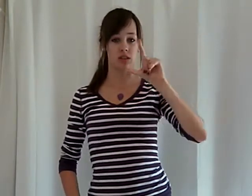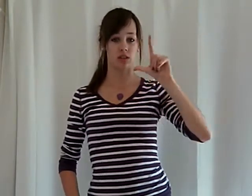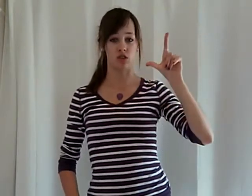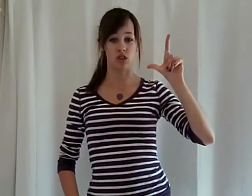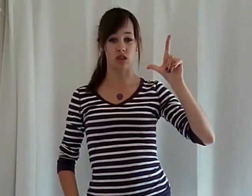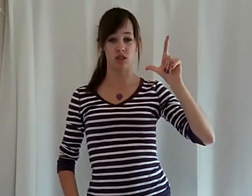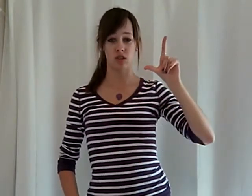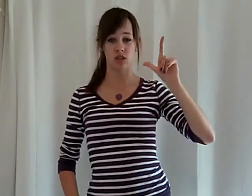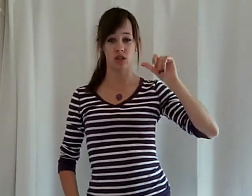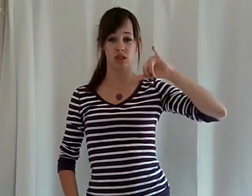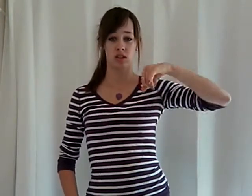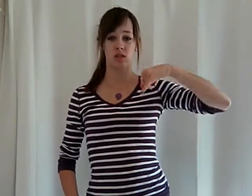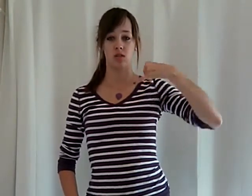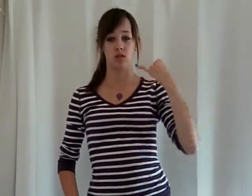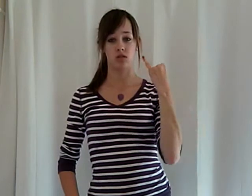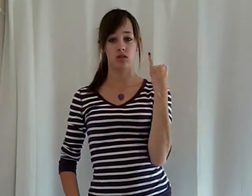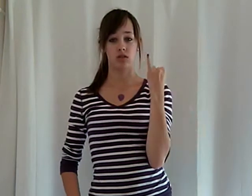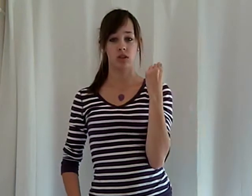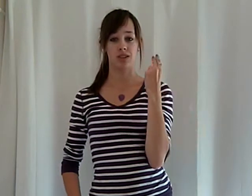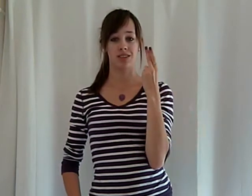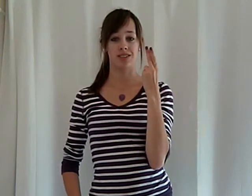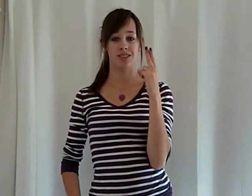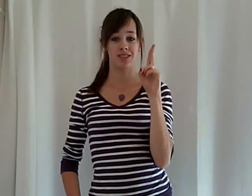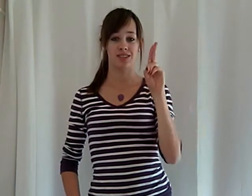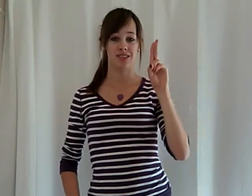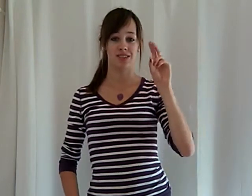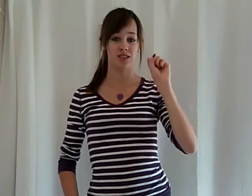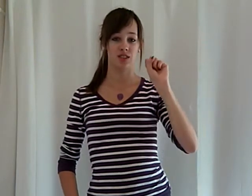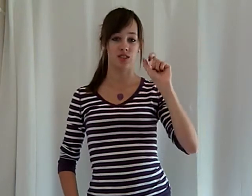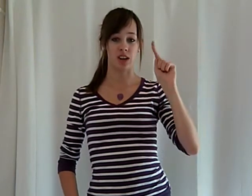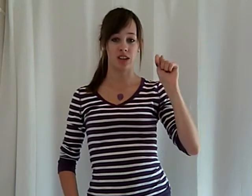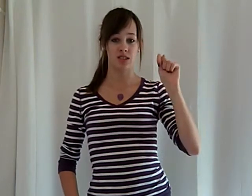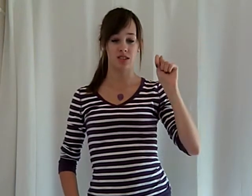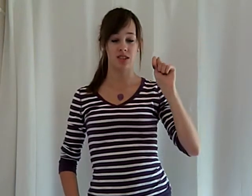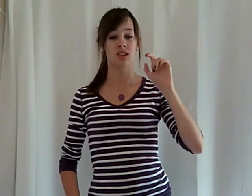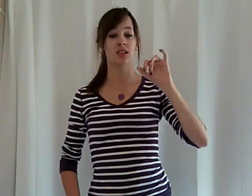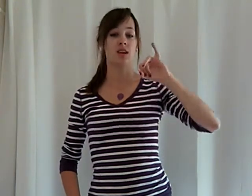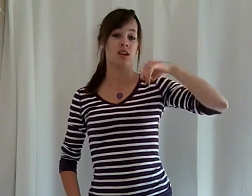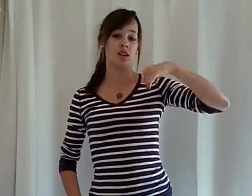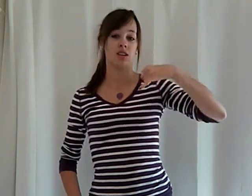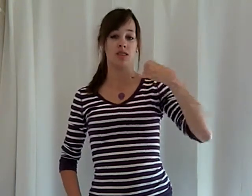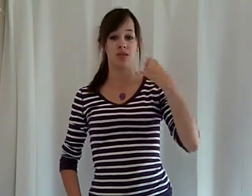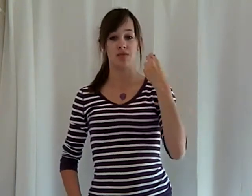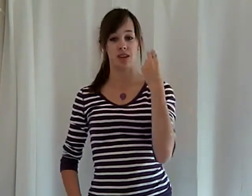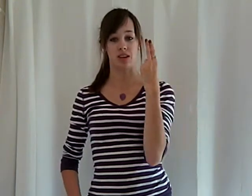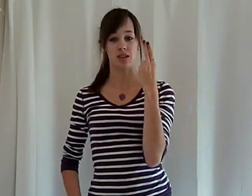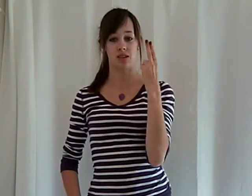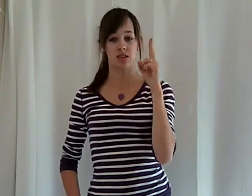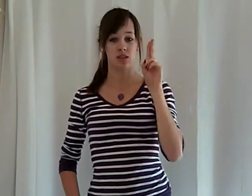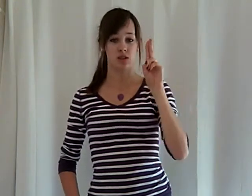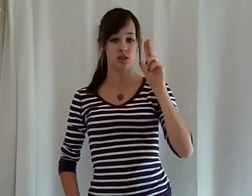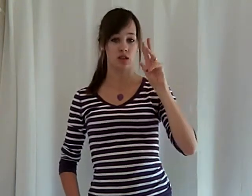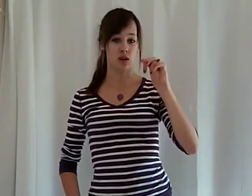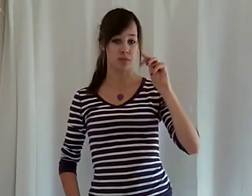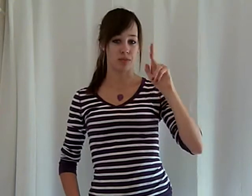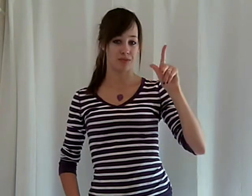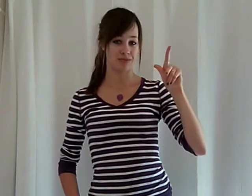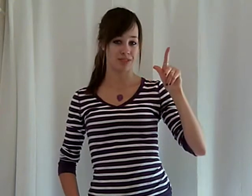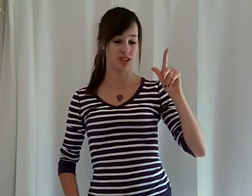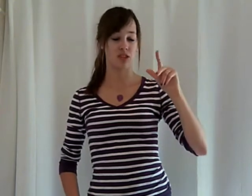Jill or Just. Same thing. Jump. So